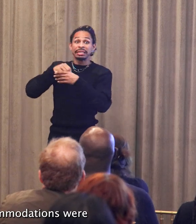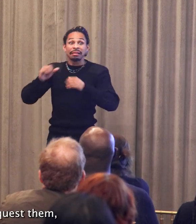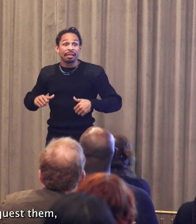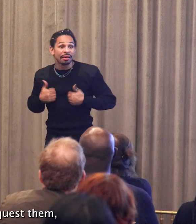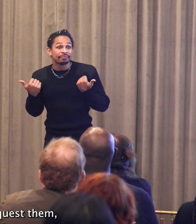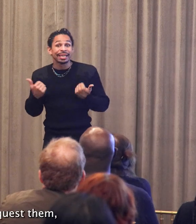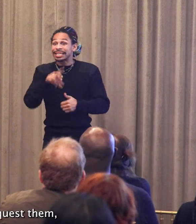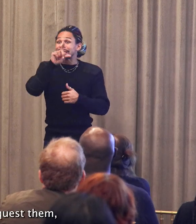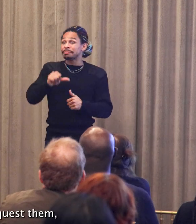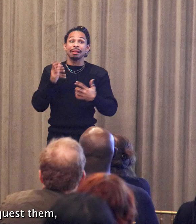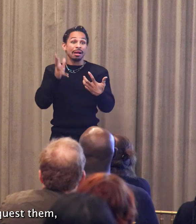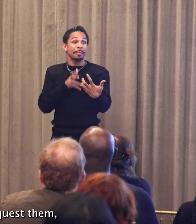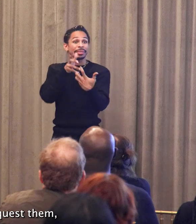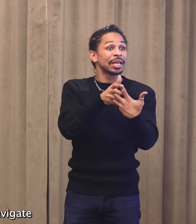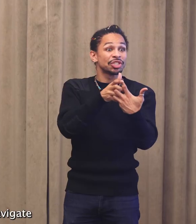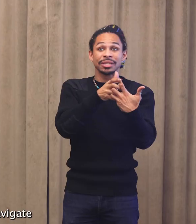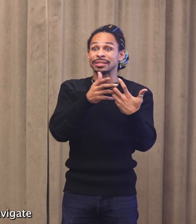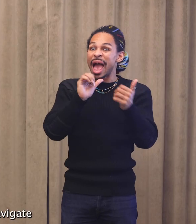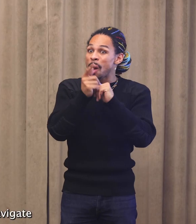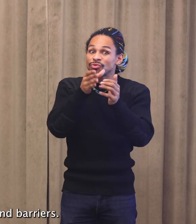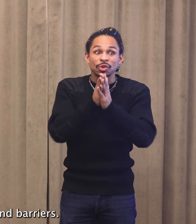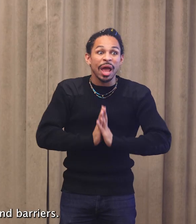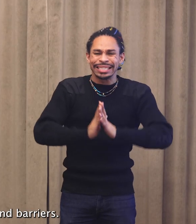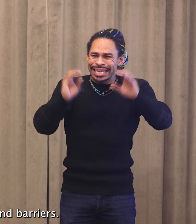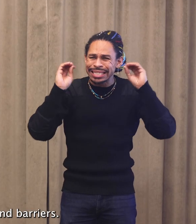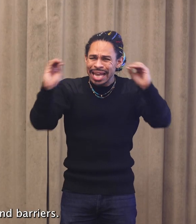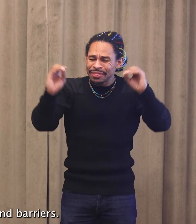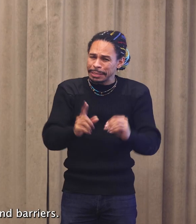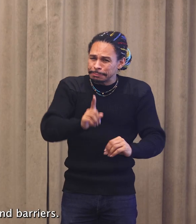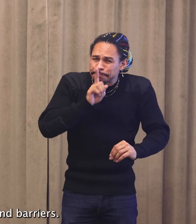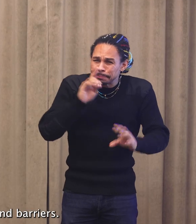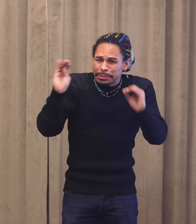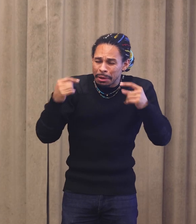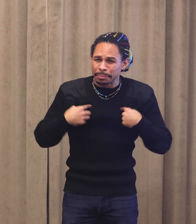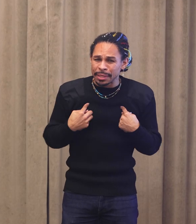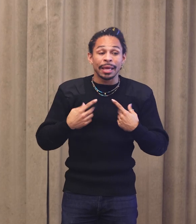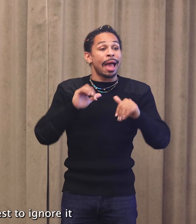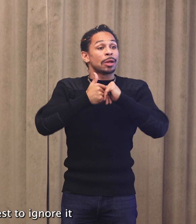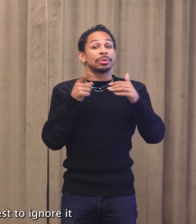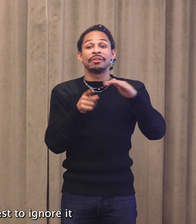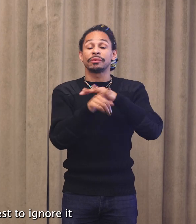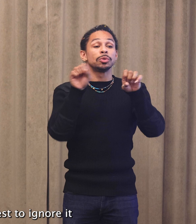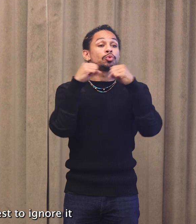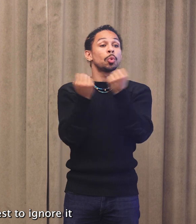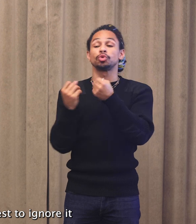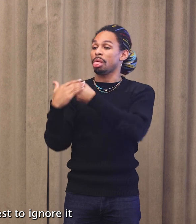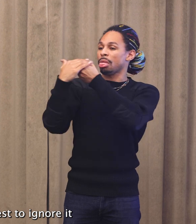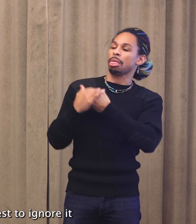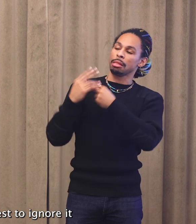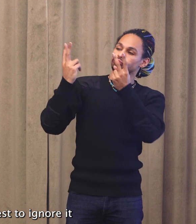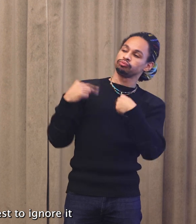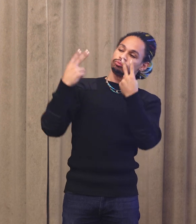were and how to request them. How to navigate social stigma and barriers. I was taught at